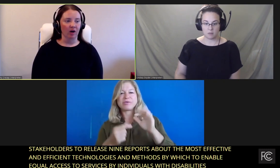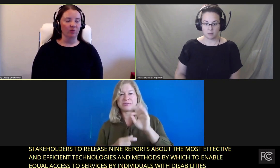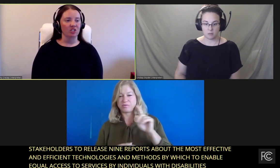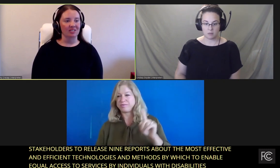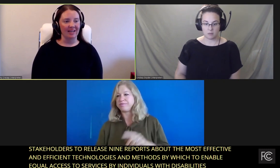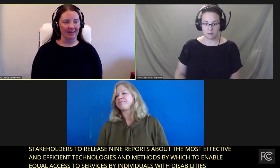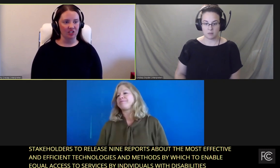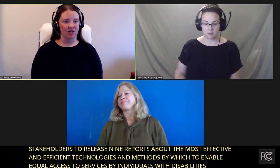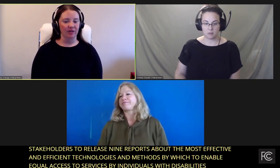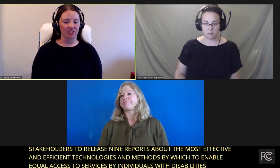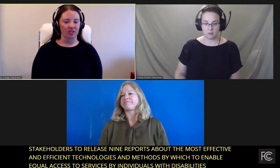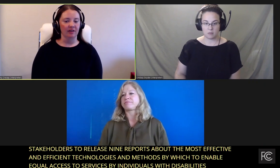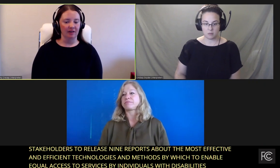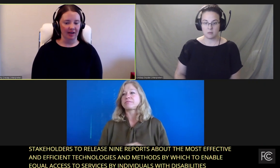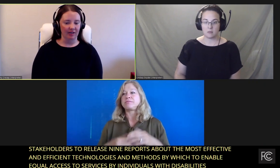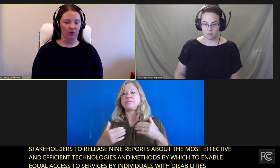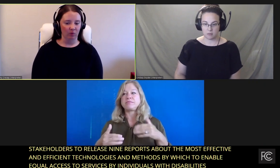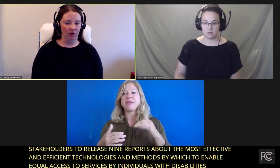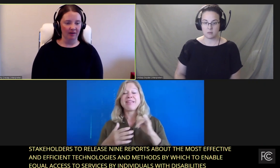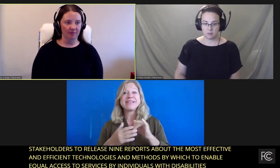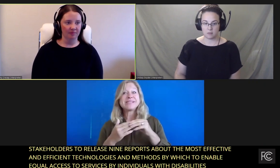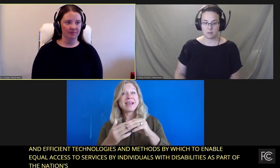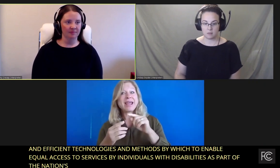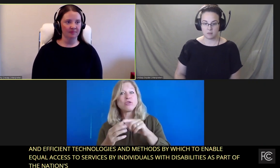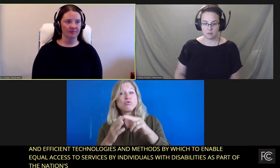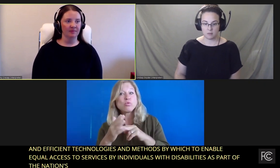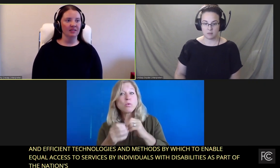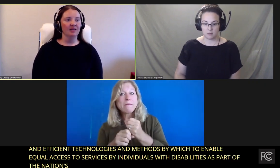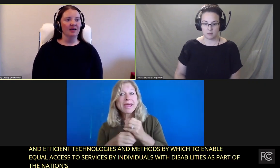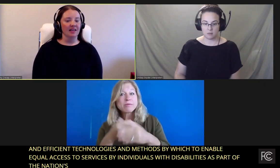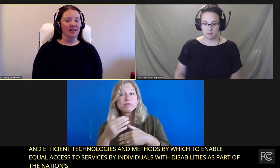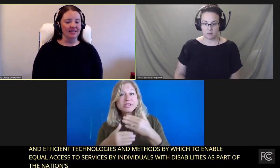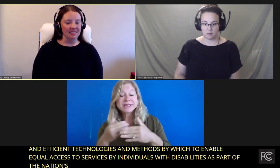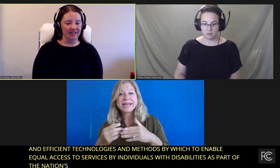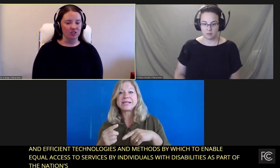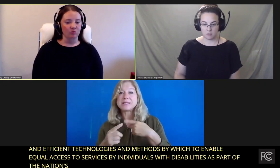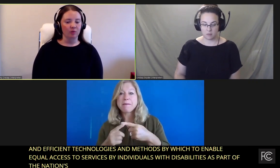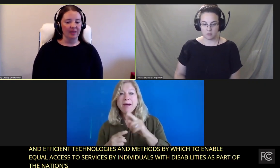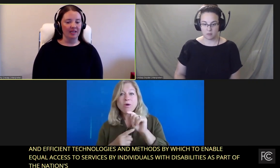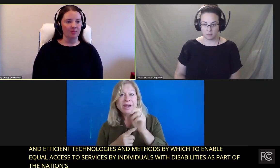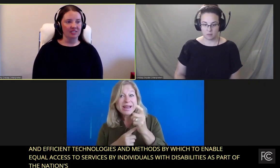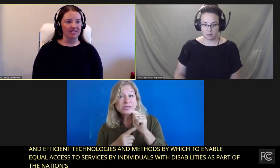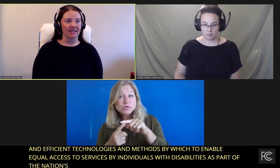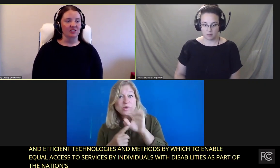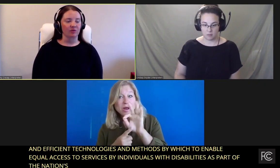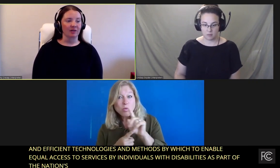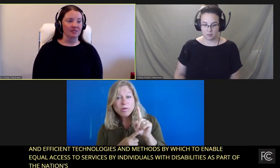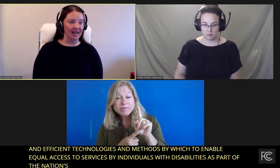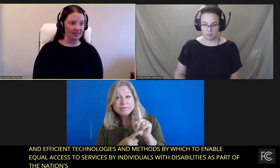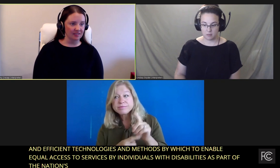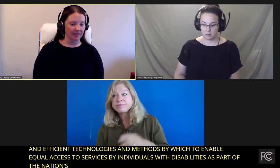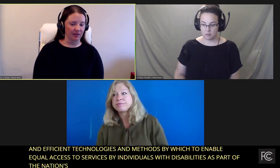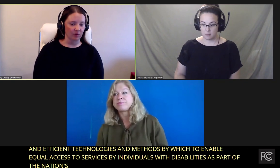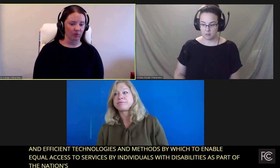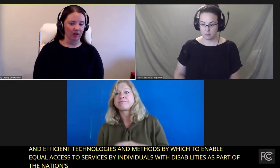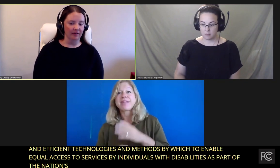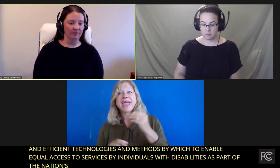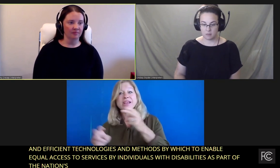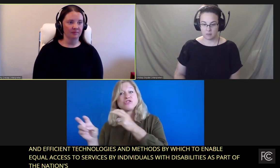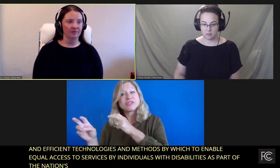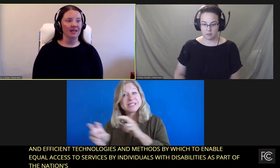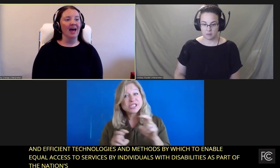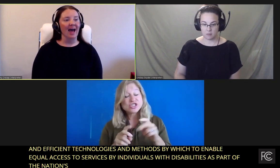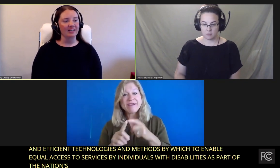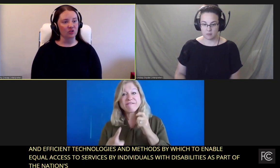911, which is next generation 911. This led to rulemaking proceedings around text to 911